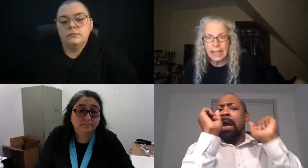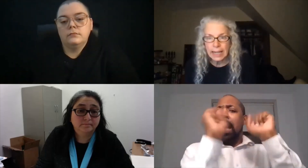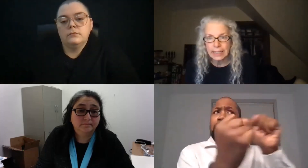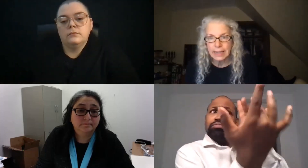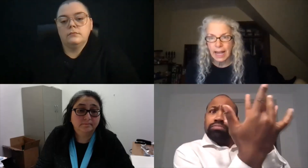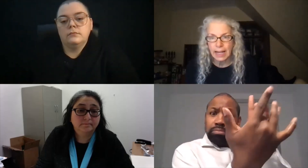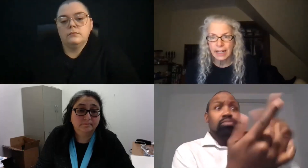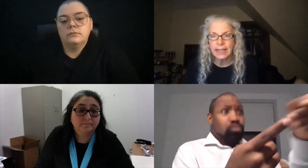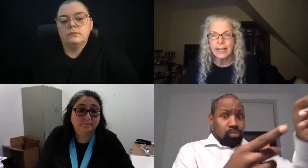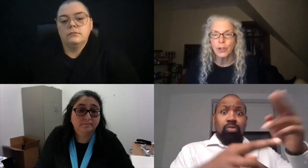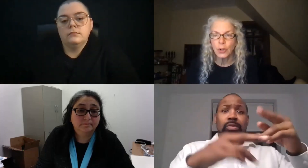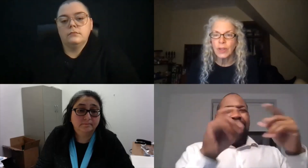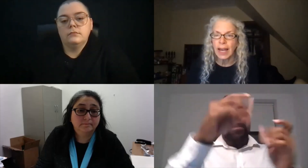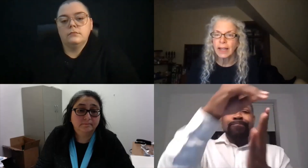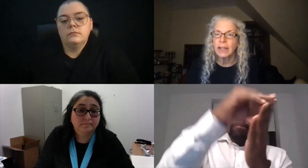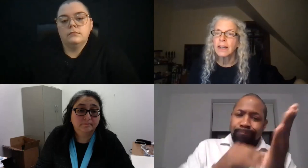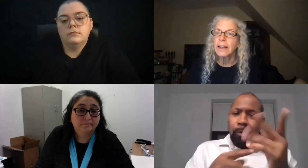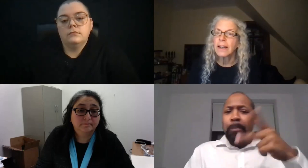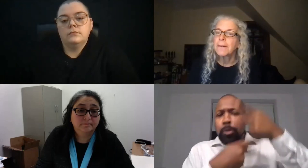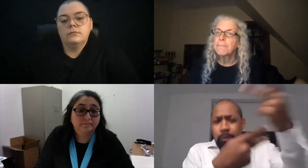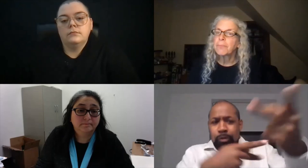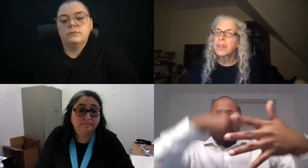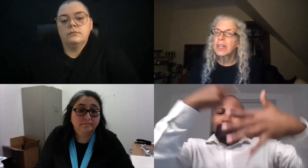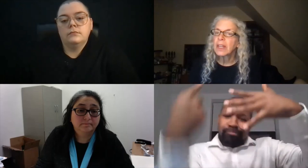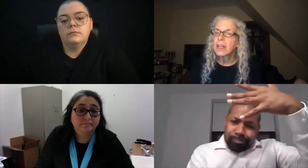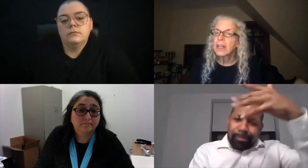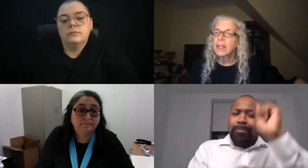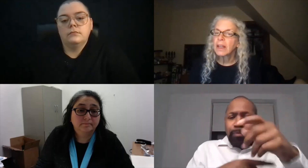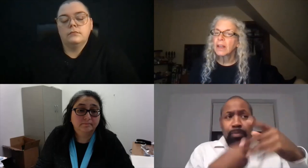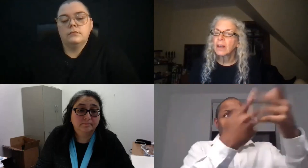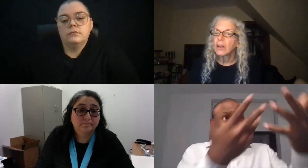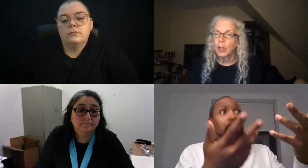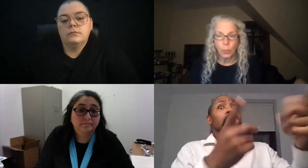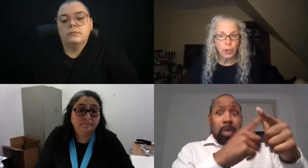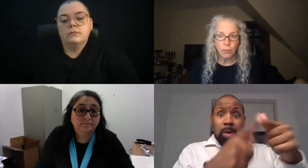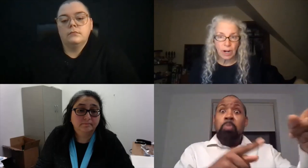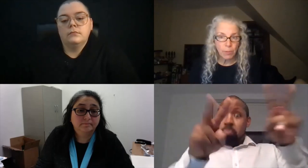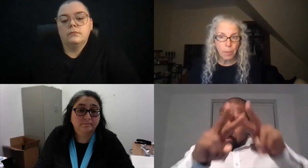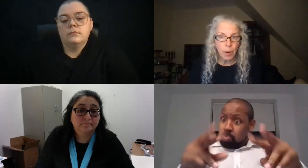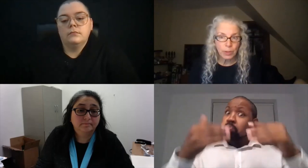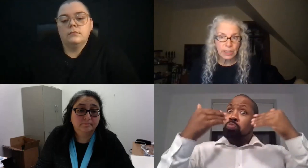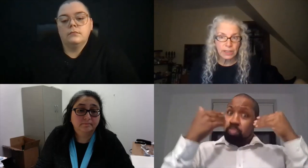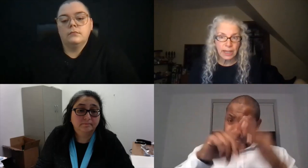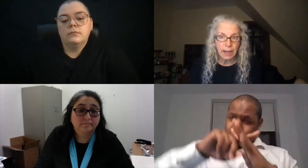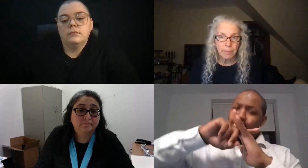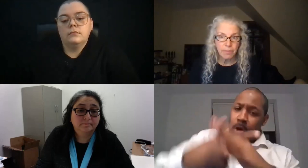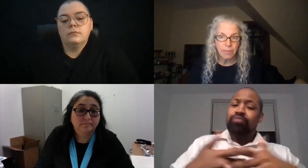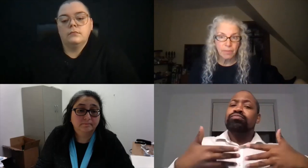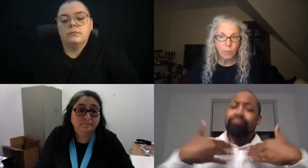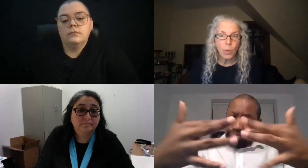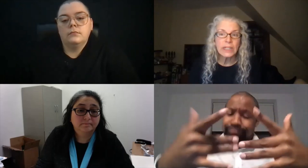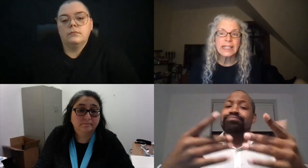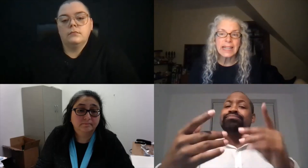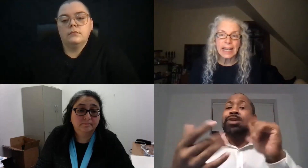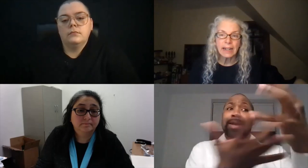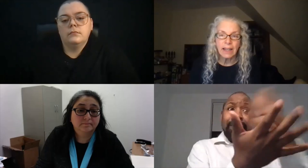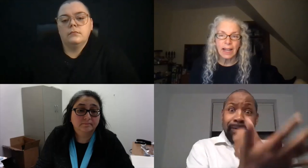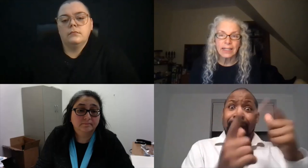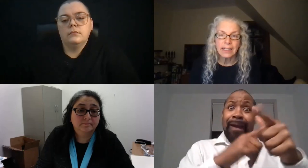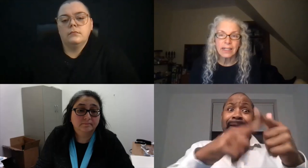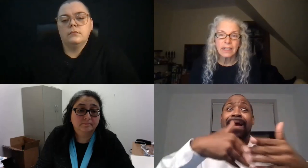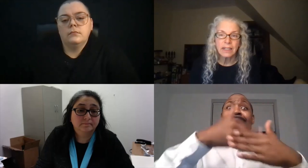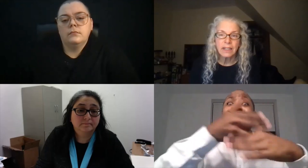dedicated to that, but they could do that, you know, we could write a proposal to them, once it's